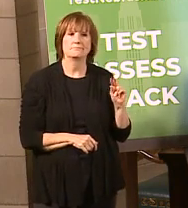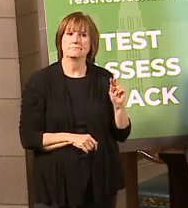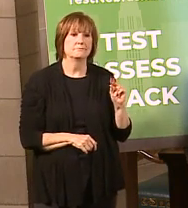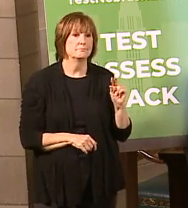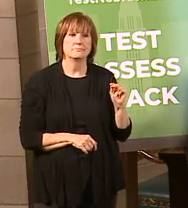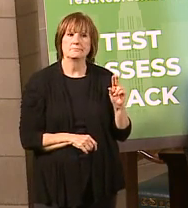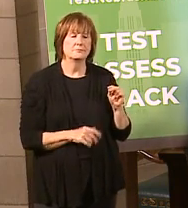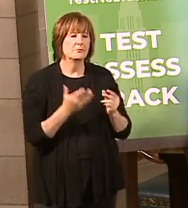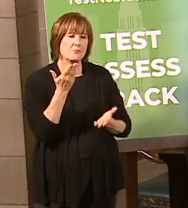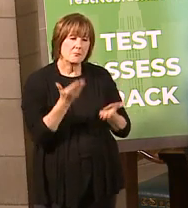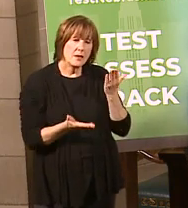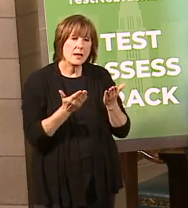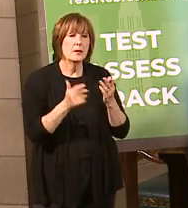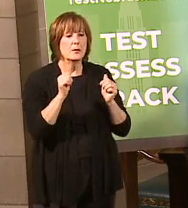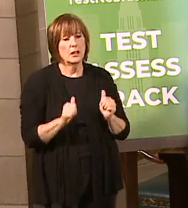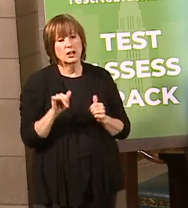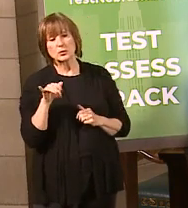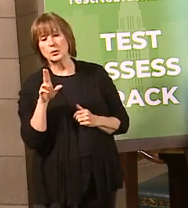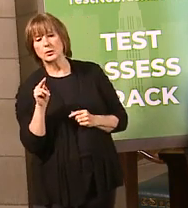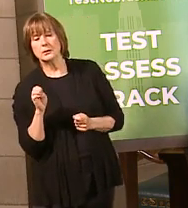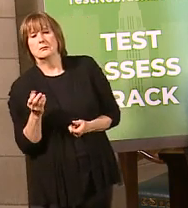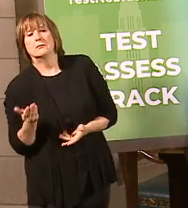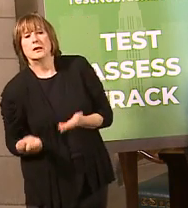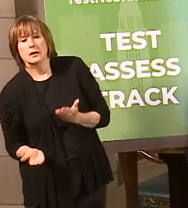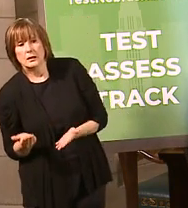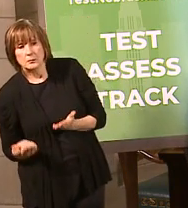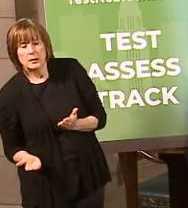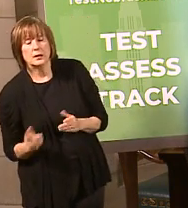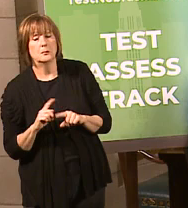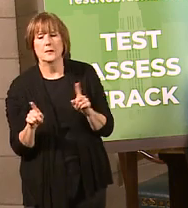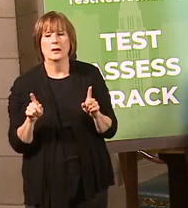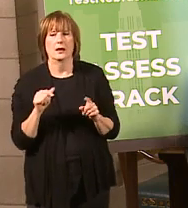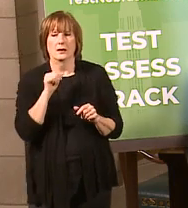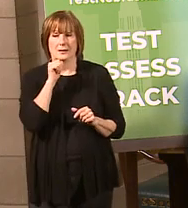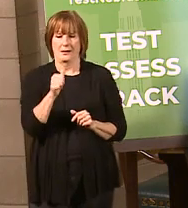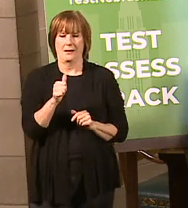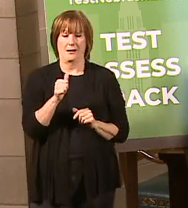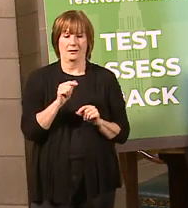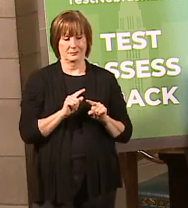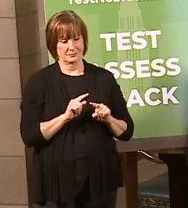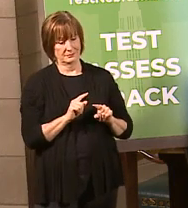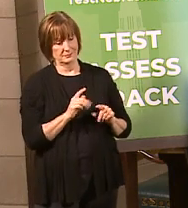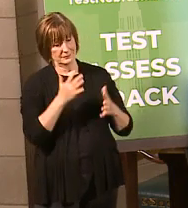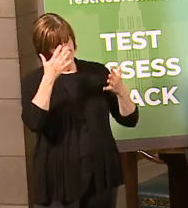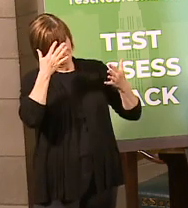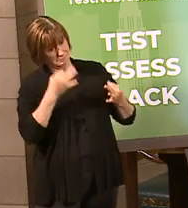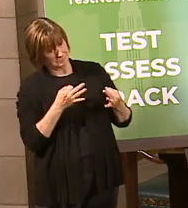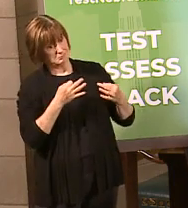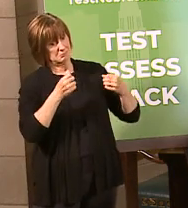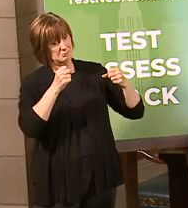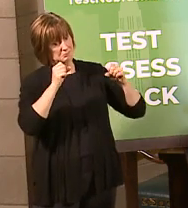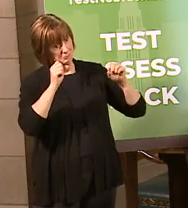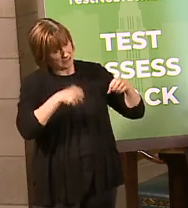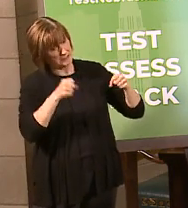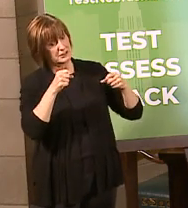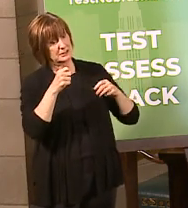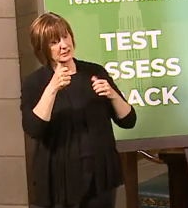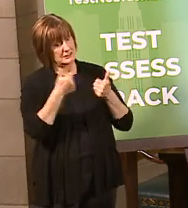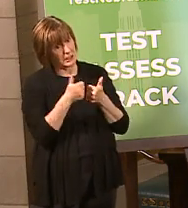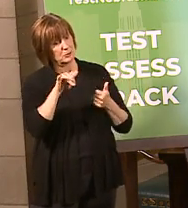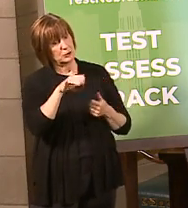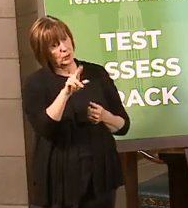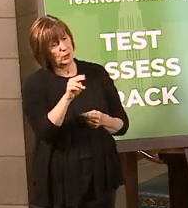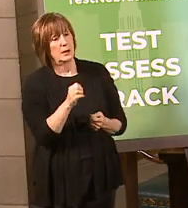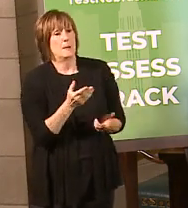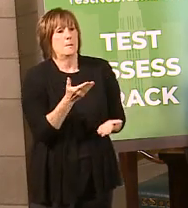and maybe you'll be able to do it in June, but certainly I would not count on having any games played in June. Maybe, but don't count on it.